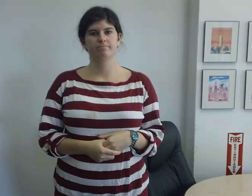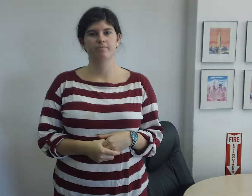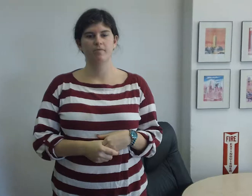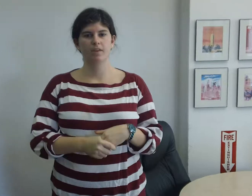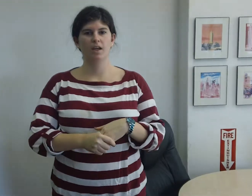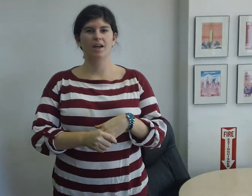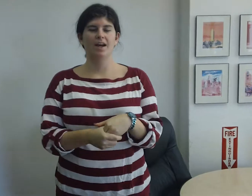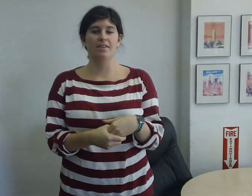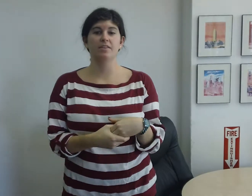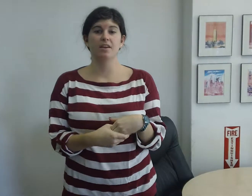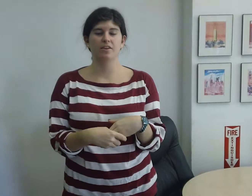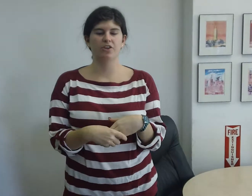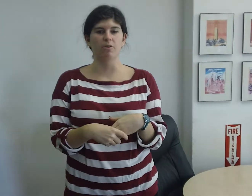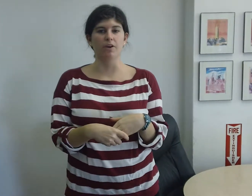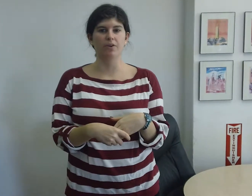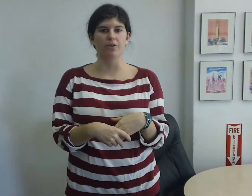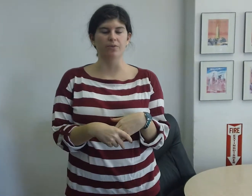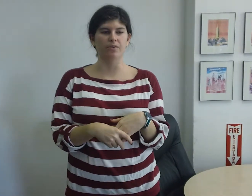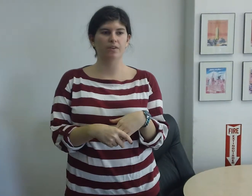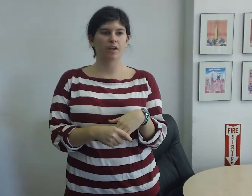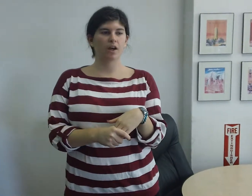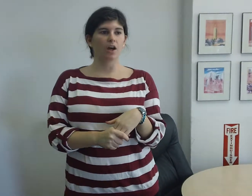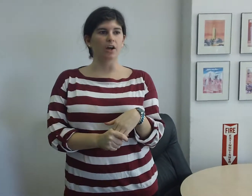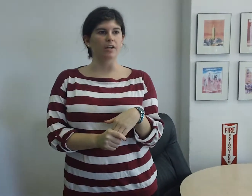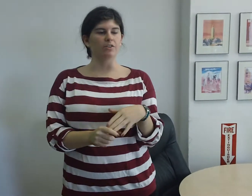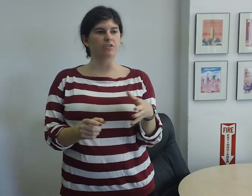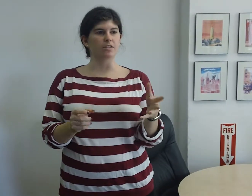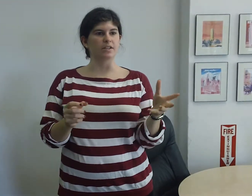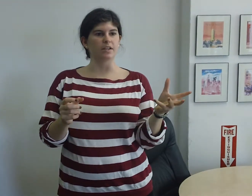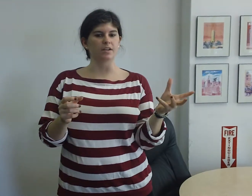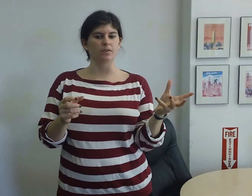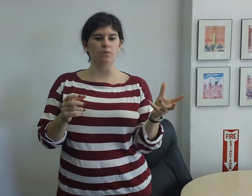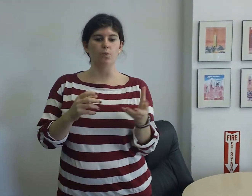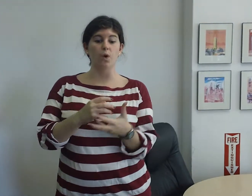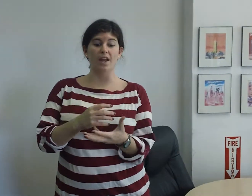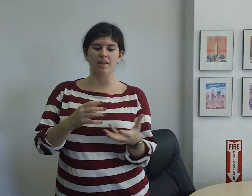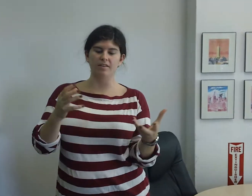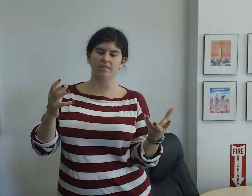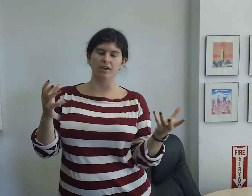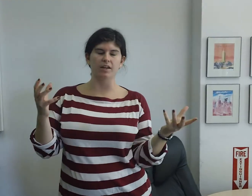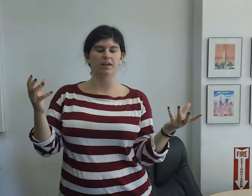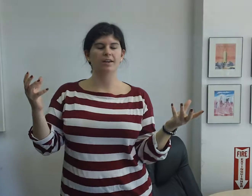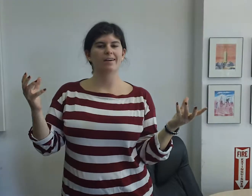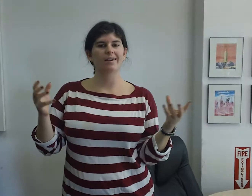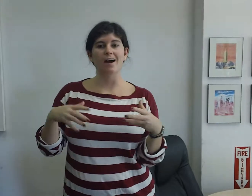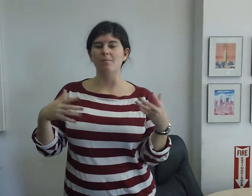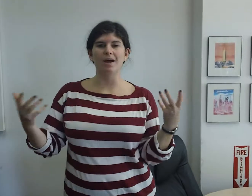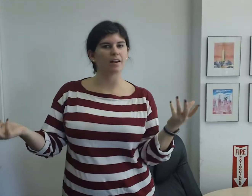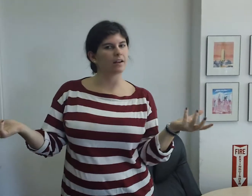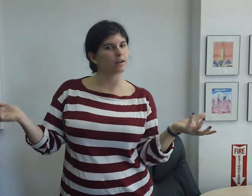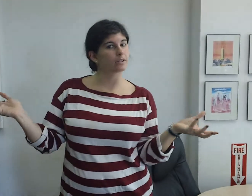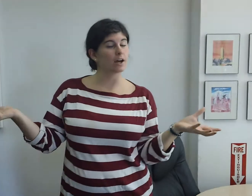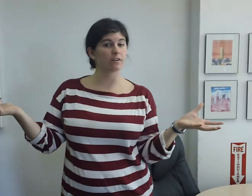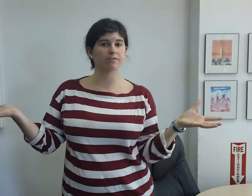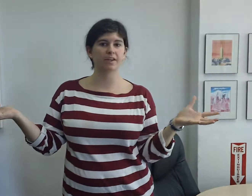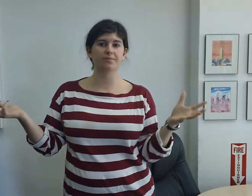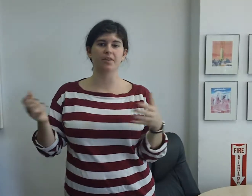I think that QR codes are an interesting way to combat counterfeit